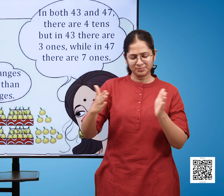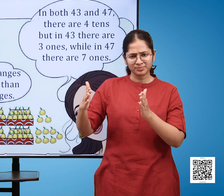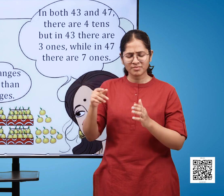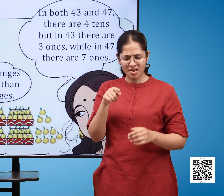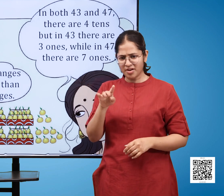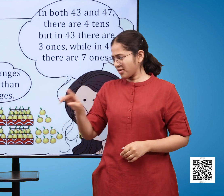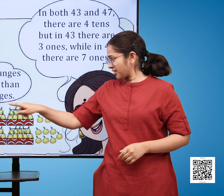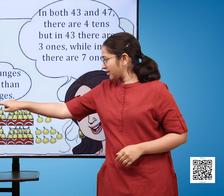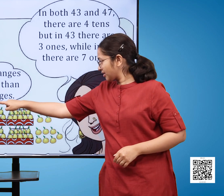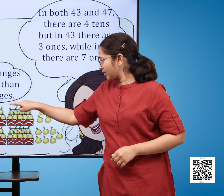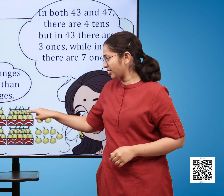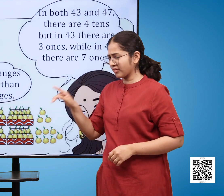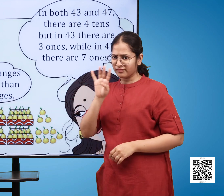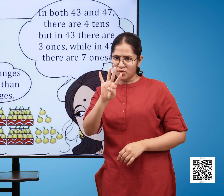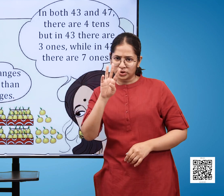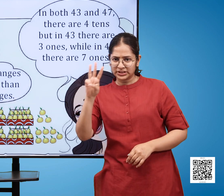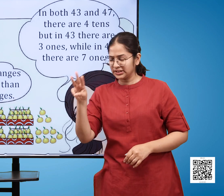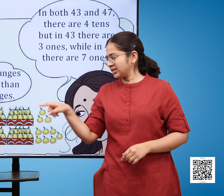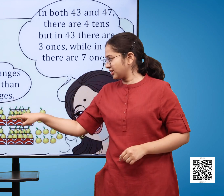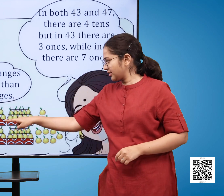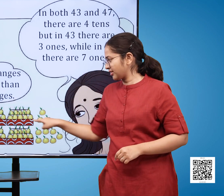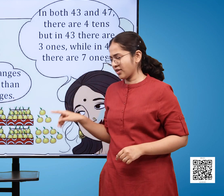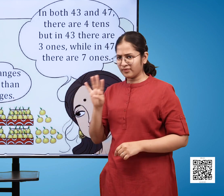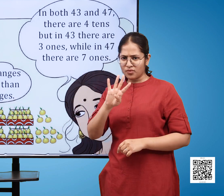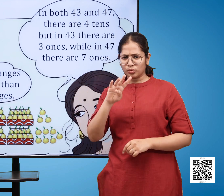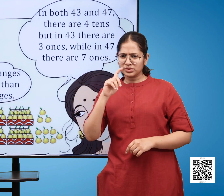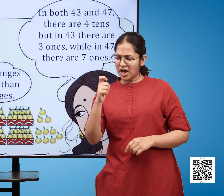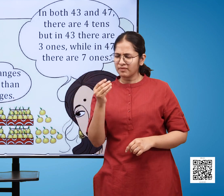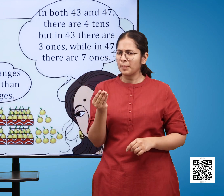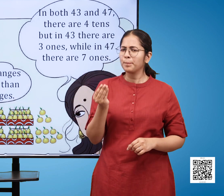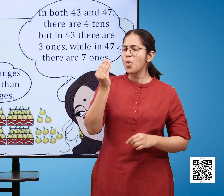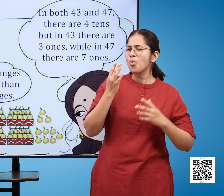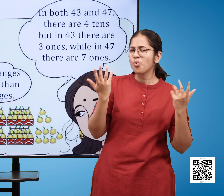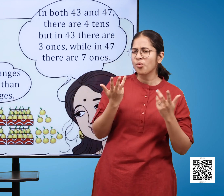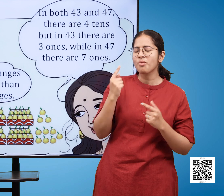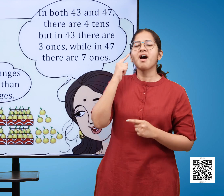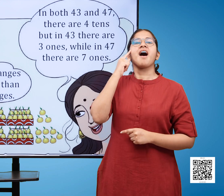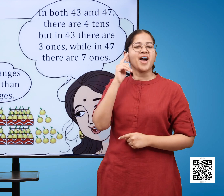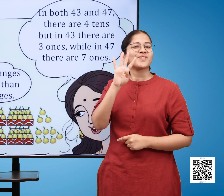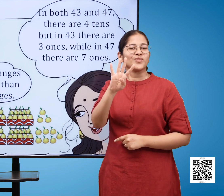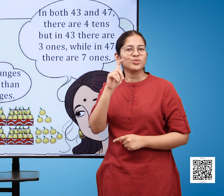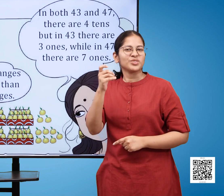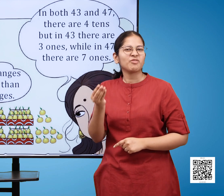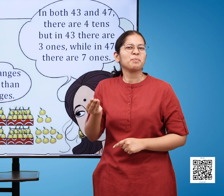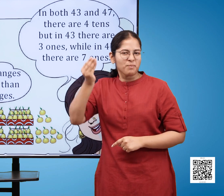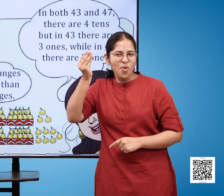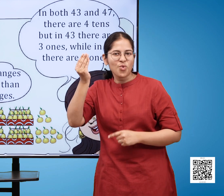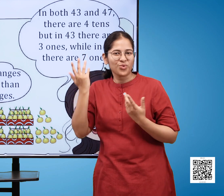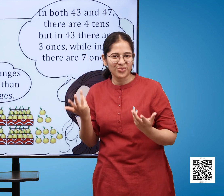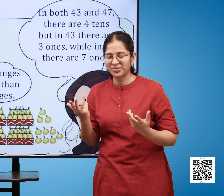the boy says what about 43 oranges and 47 oranges which is more the